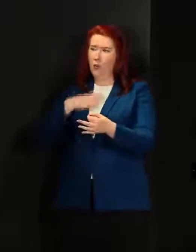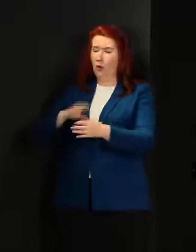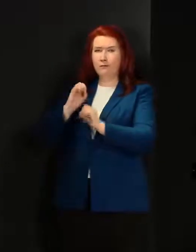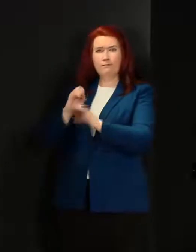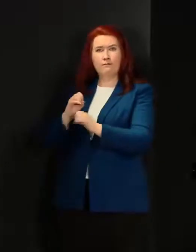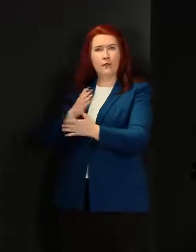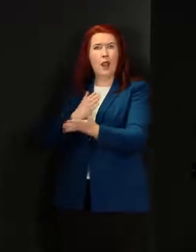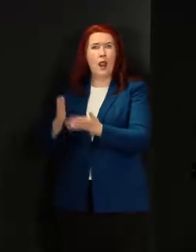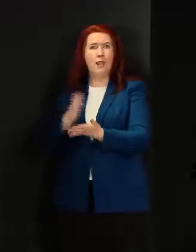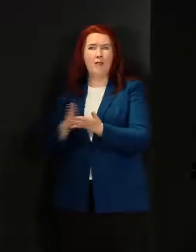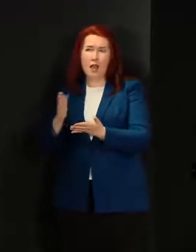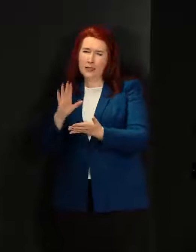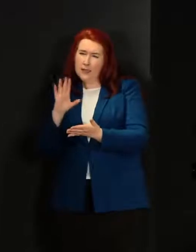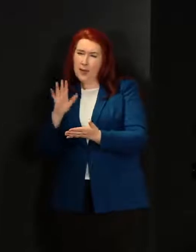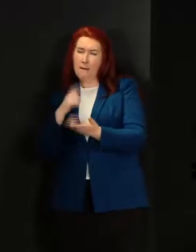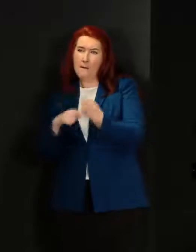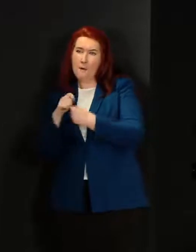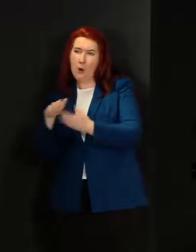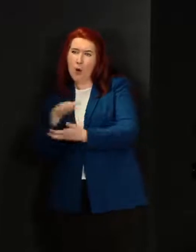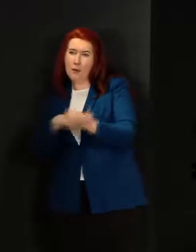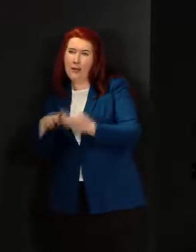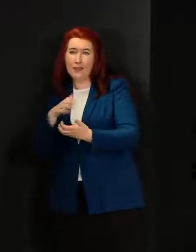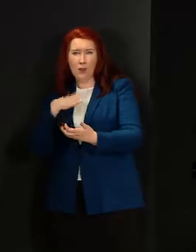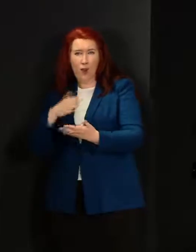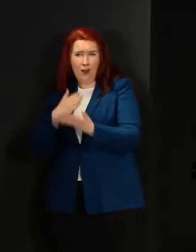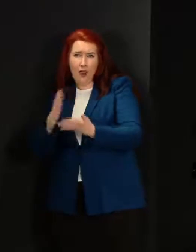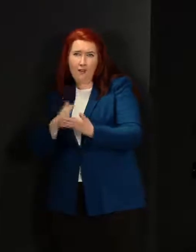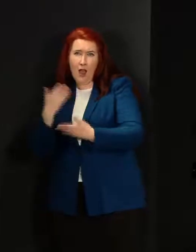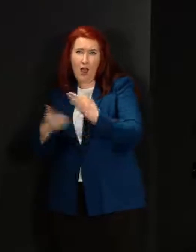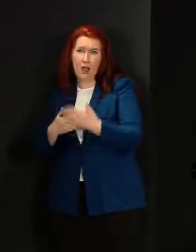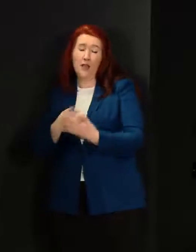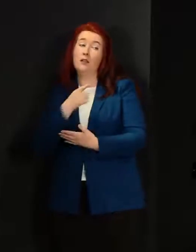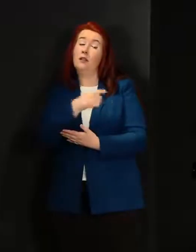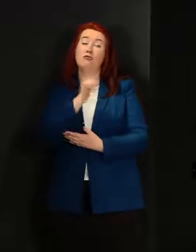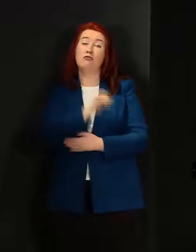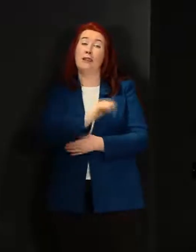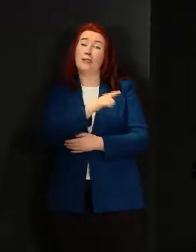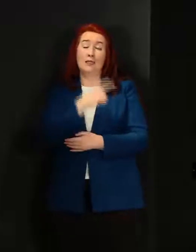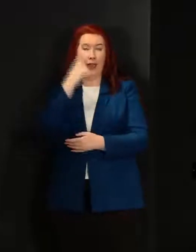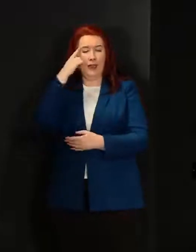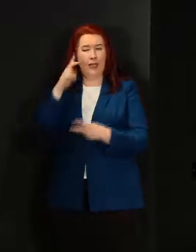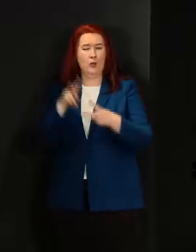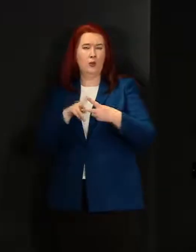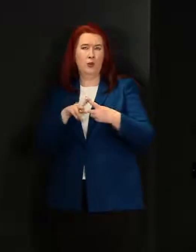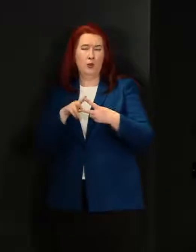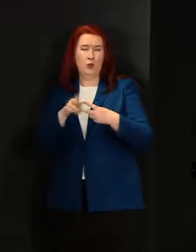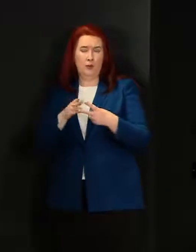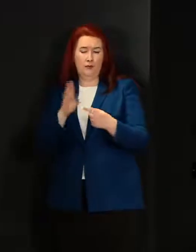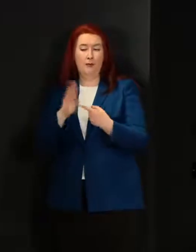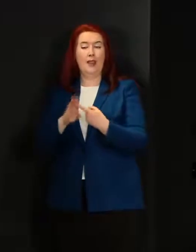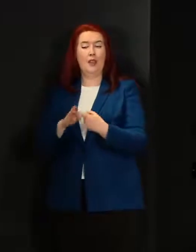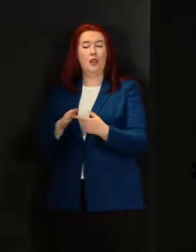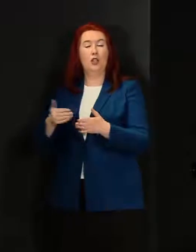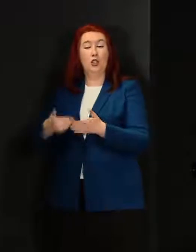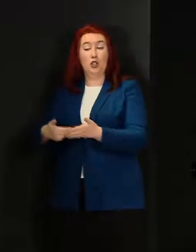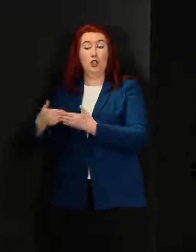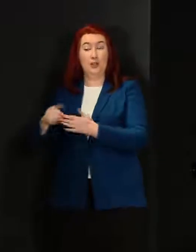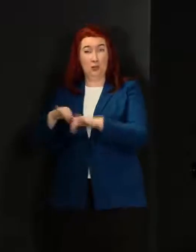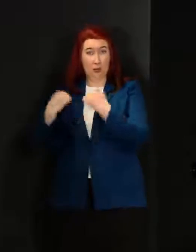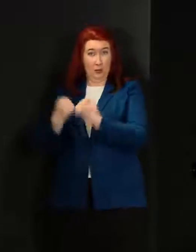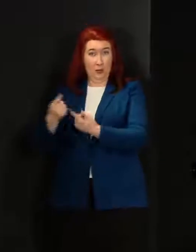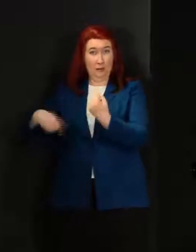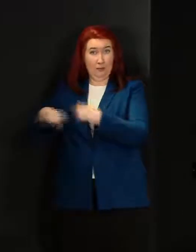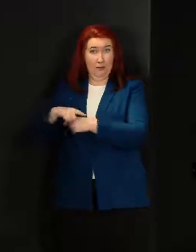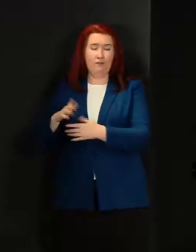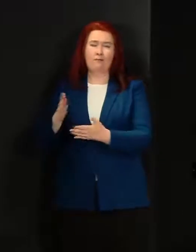if it's becoming a little bit more complex and the cabinet secretary is right there will be I think two elements of that the Shielded group has been